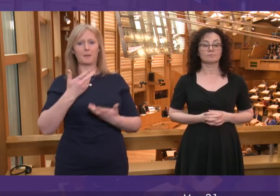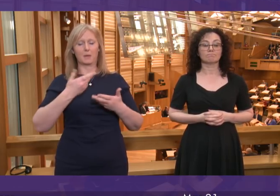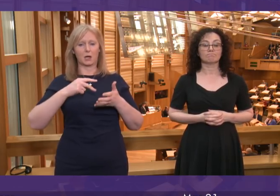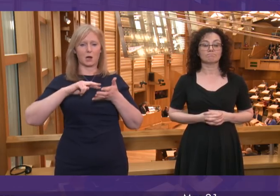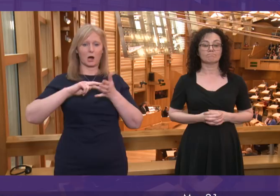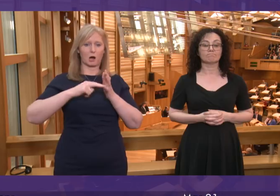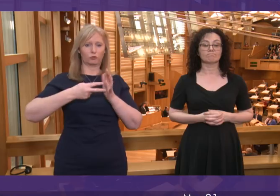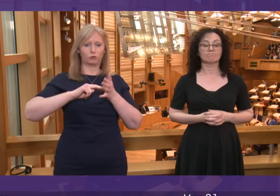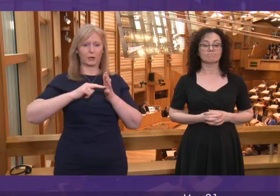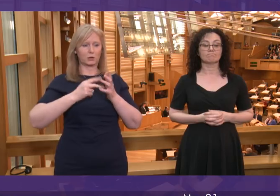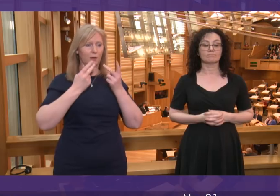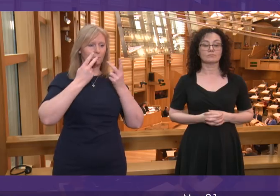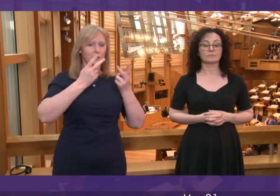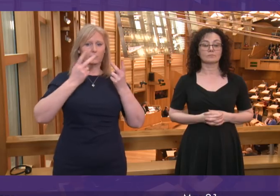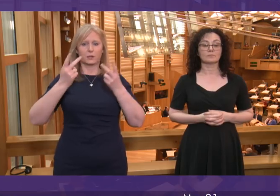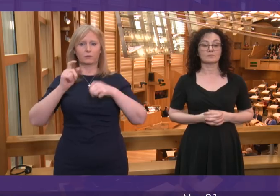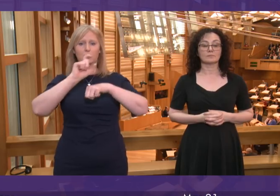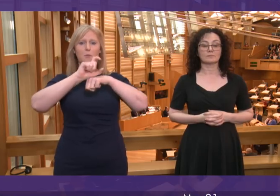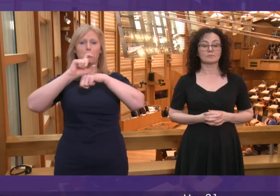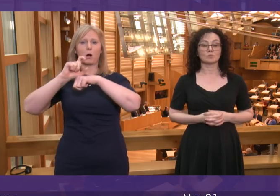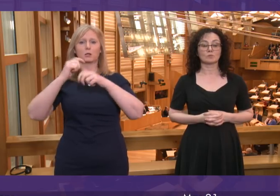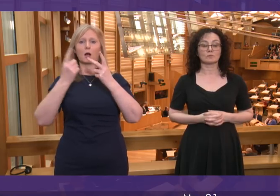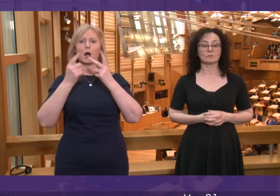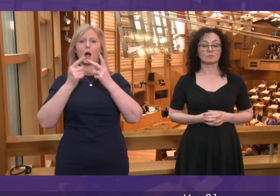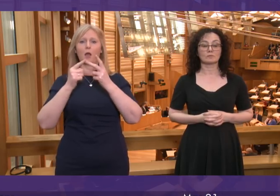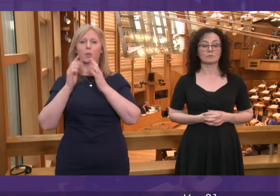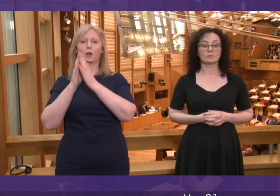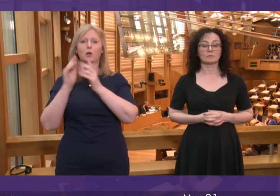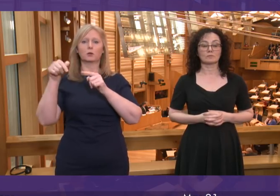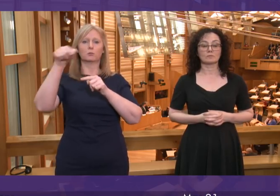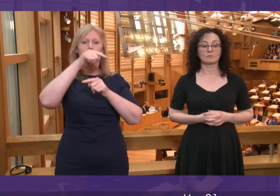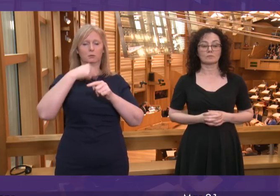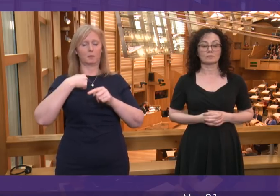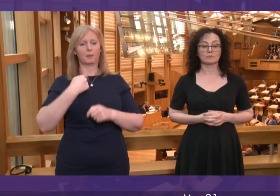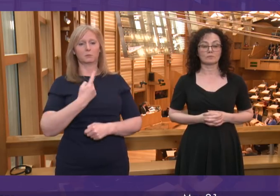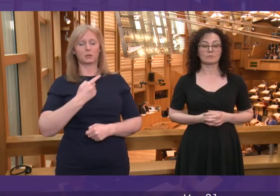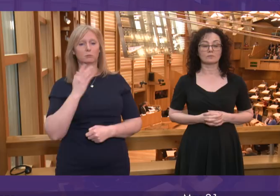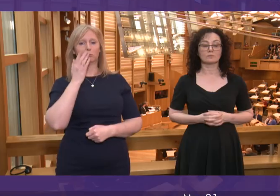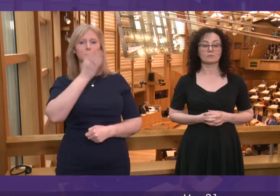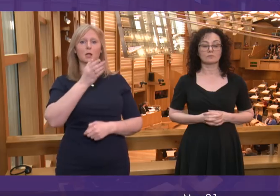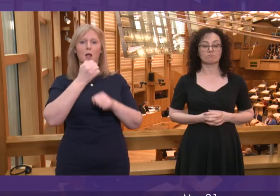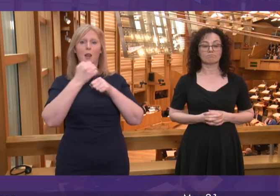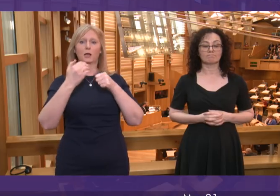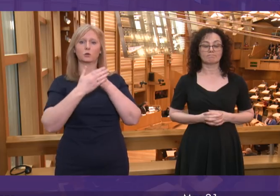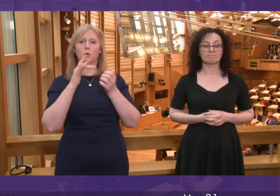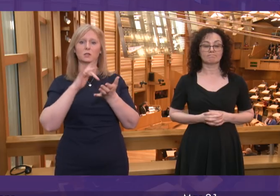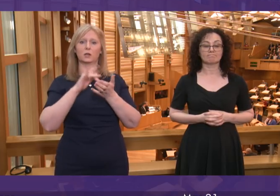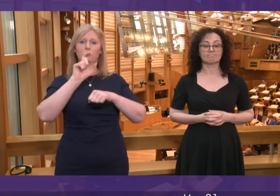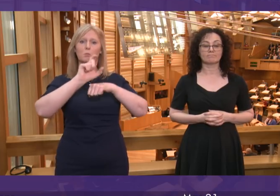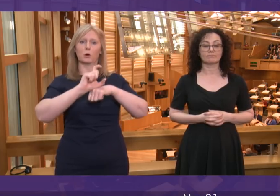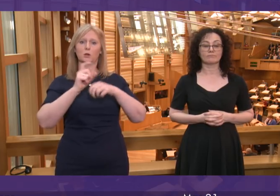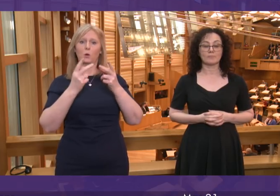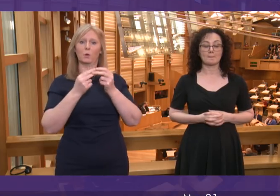patrols and visits to mosques and to other places of worship. I visited Glasgow Central Mosque on Friday with the Justice Secretary.